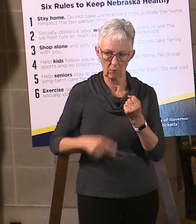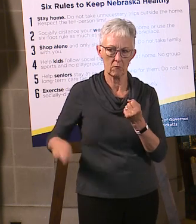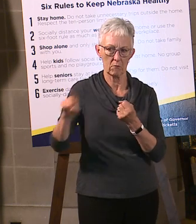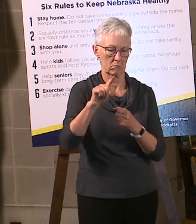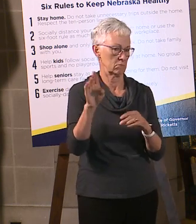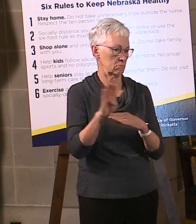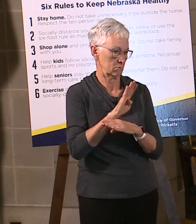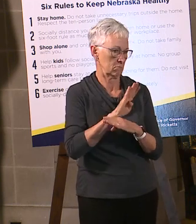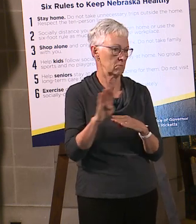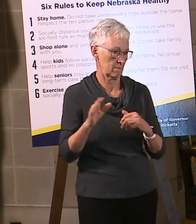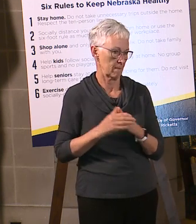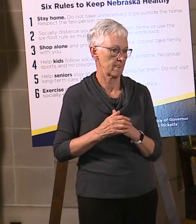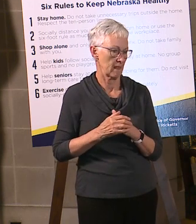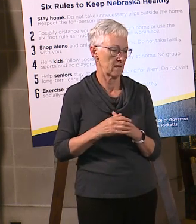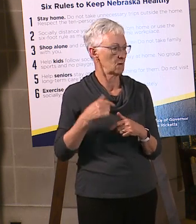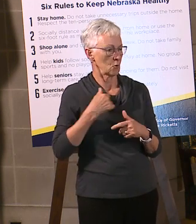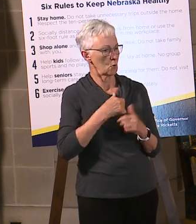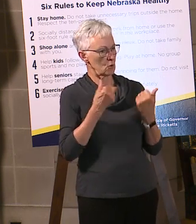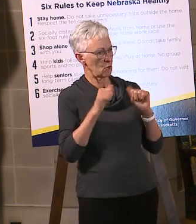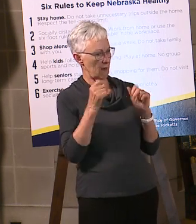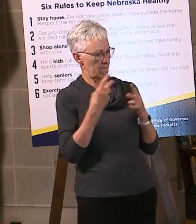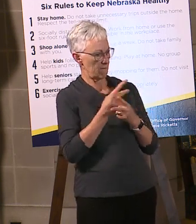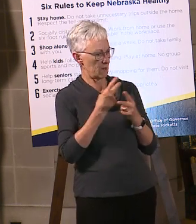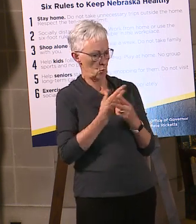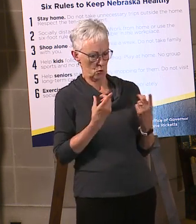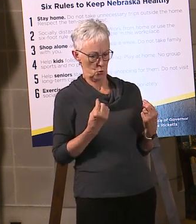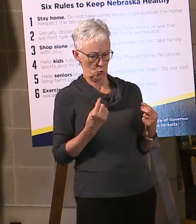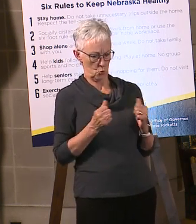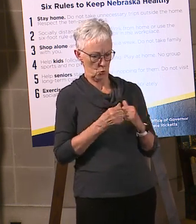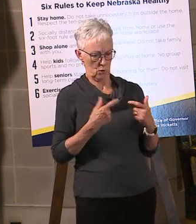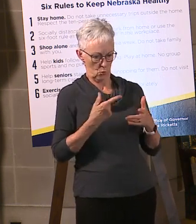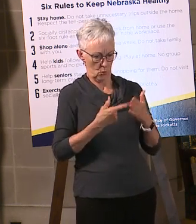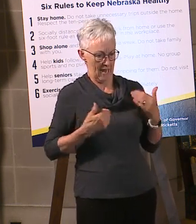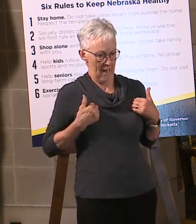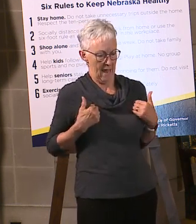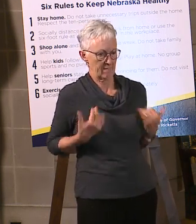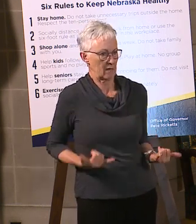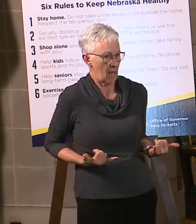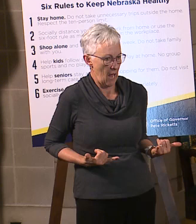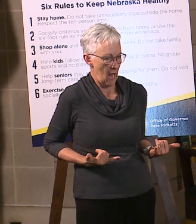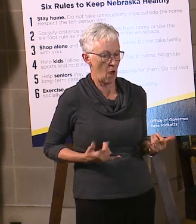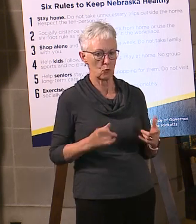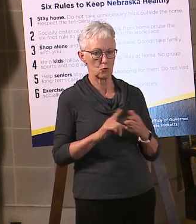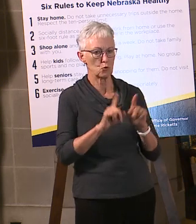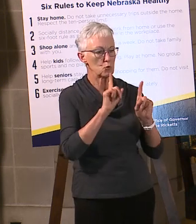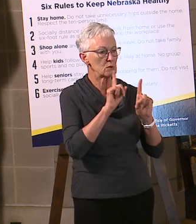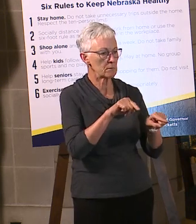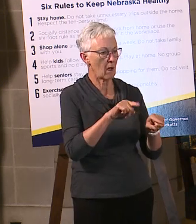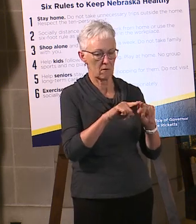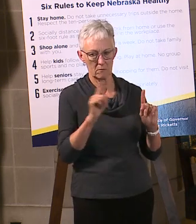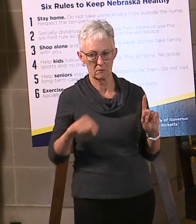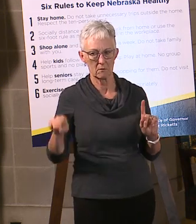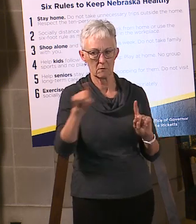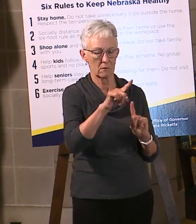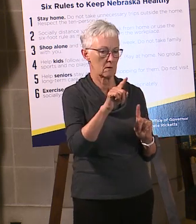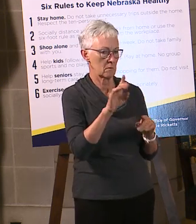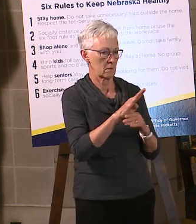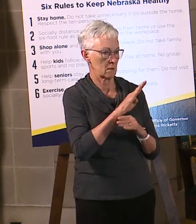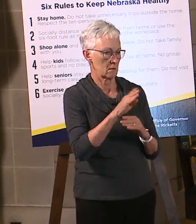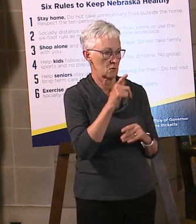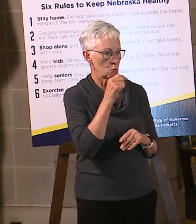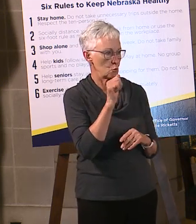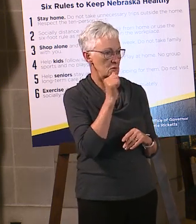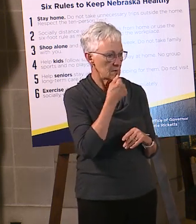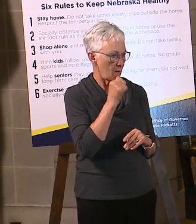current resources to respond to what we're hearing from businesses. We are all very excited for the second survey